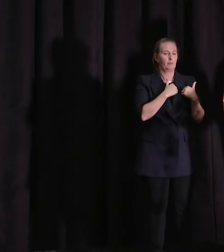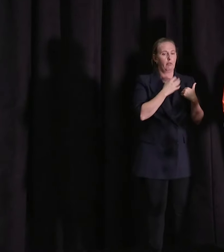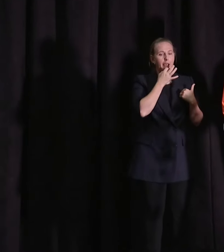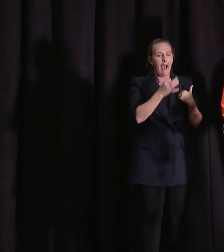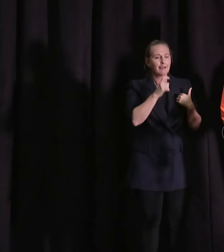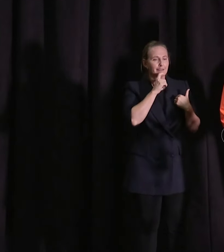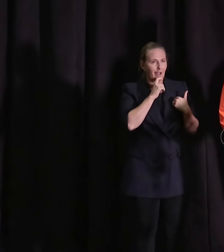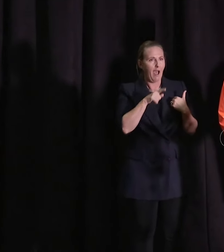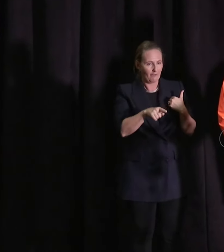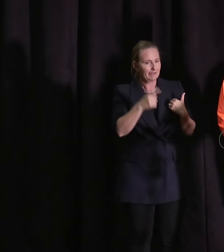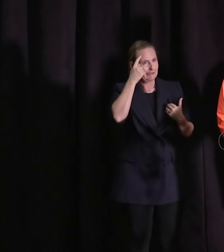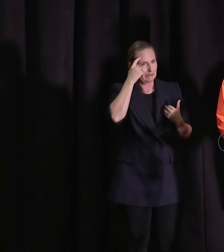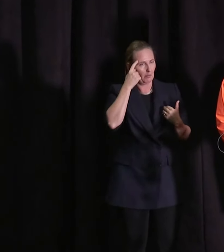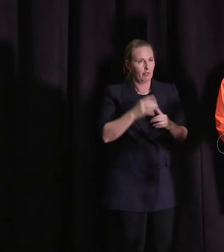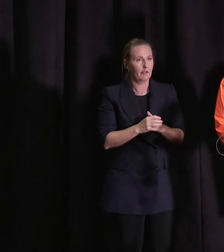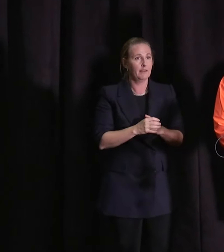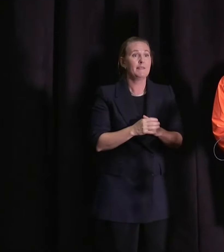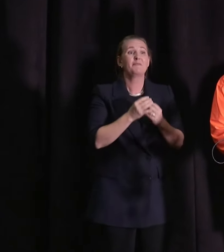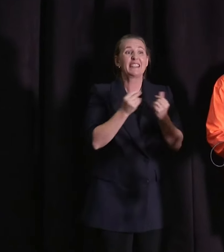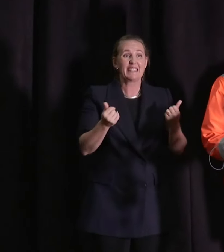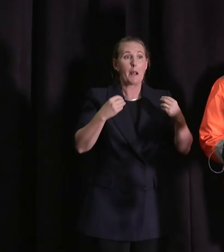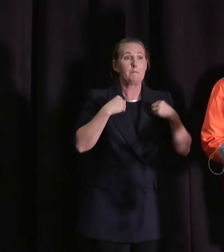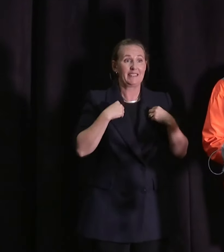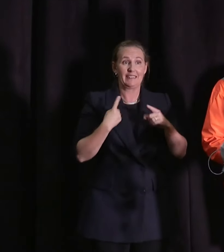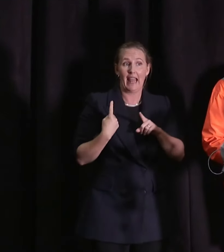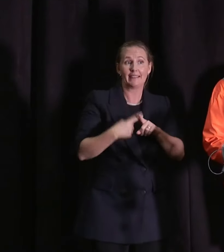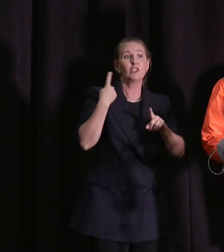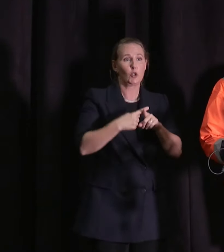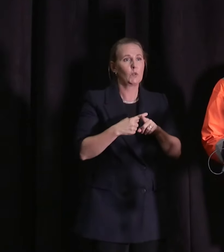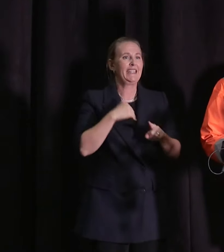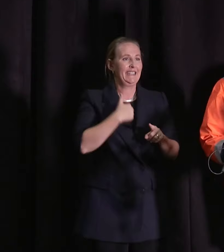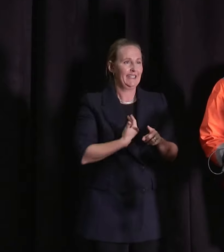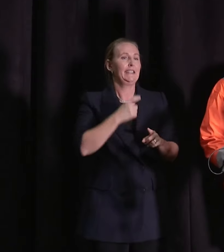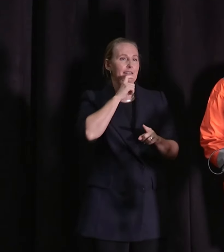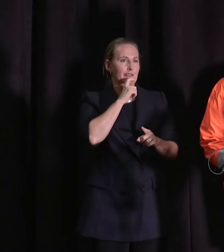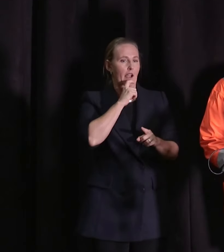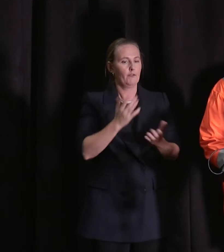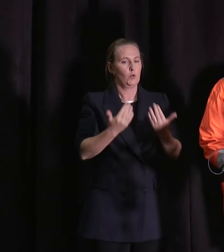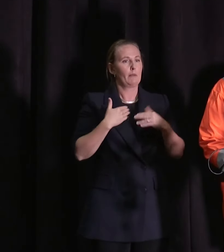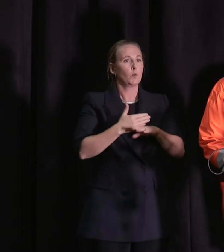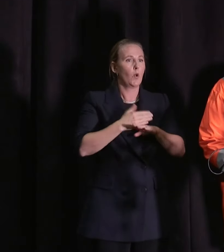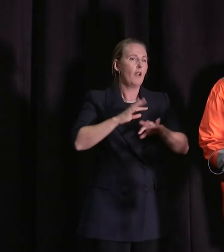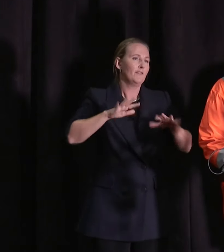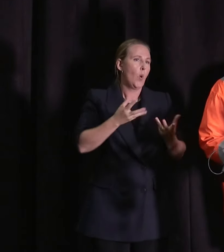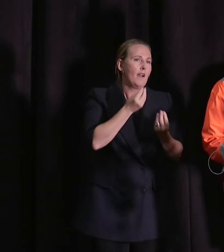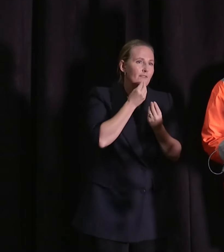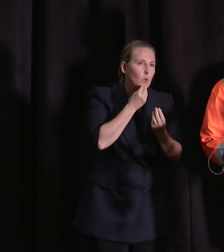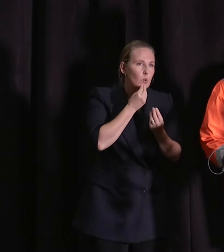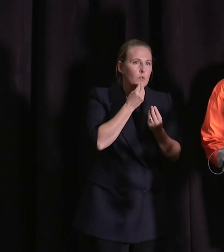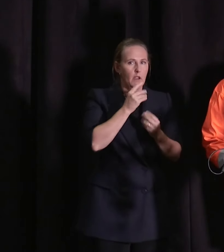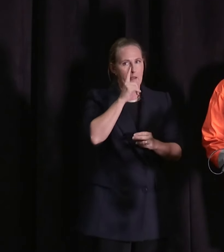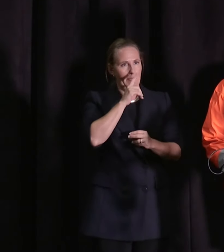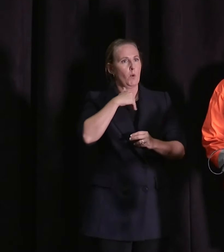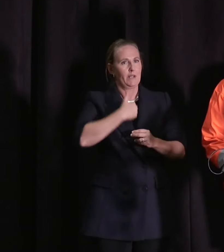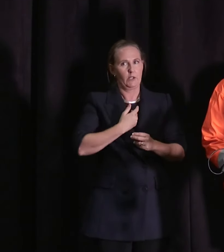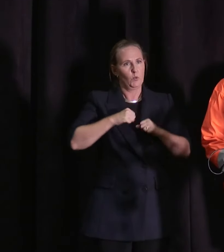essential businesses that will be asking their staff to come back to work, including so that they can keep the essential supply lines open. Food, for example. People still need to